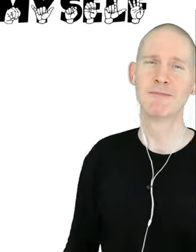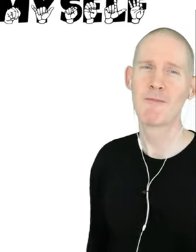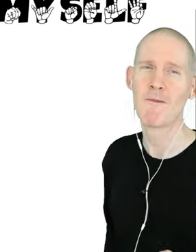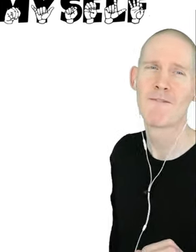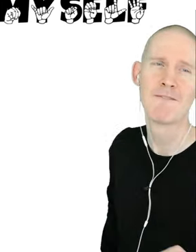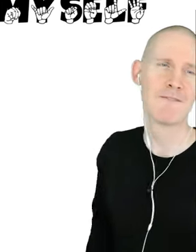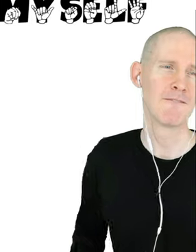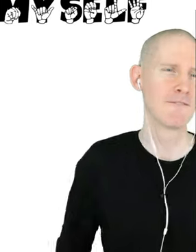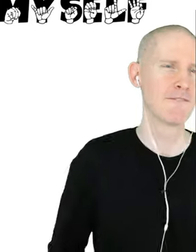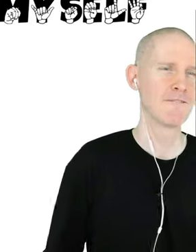person in the mirror